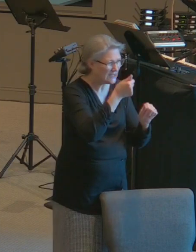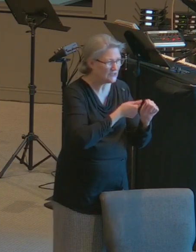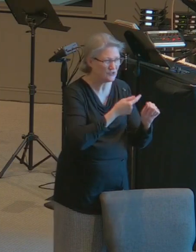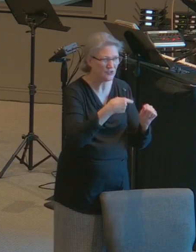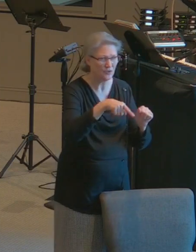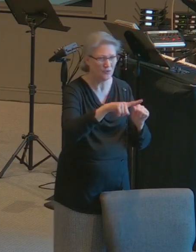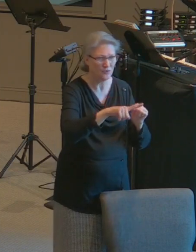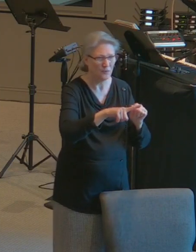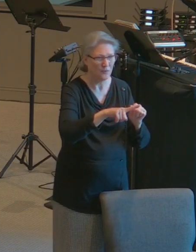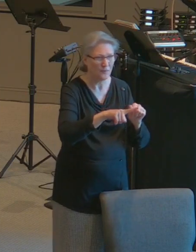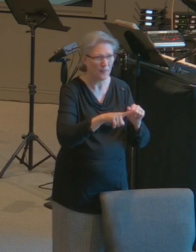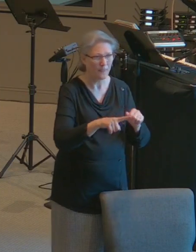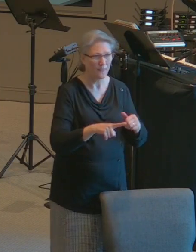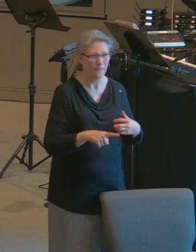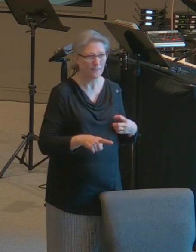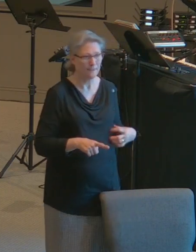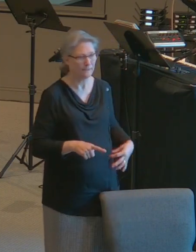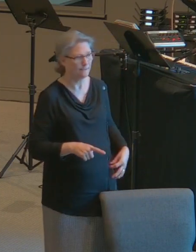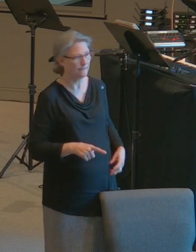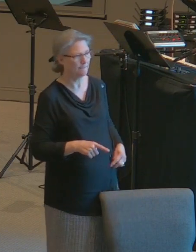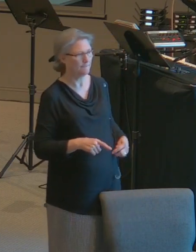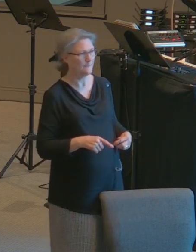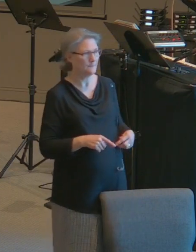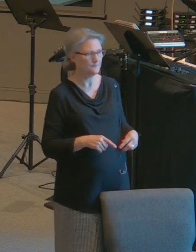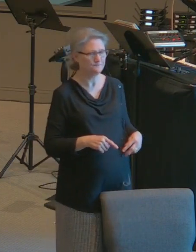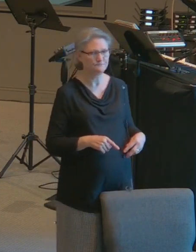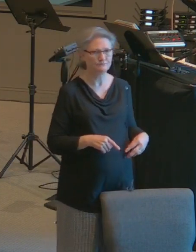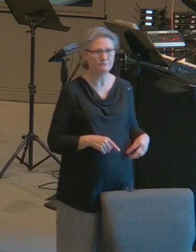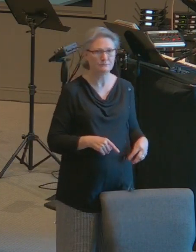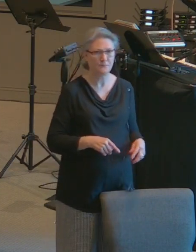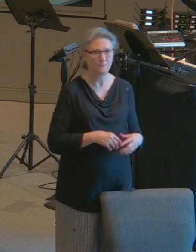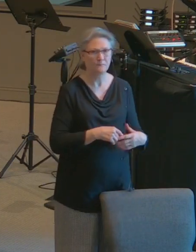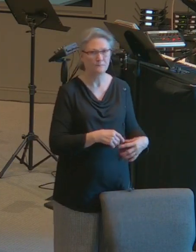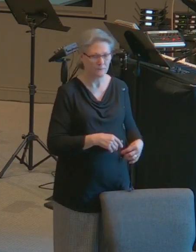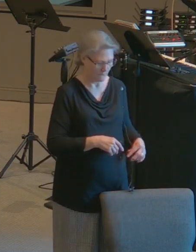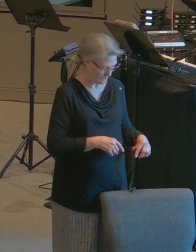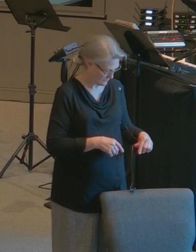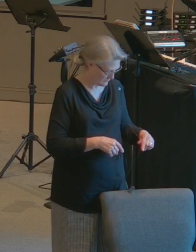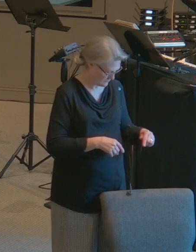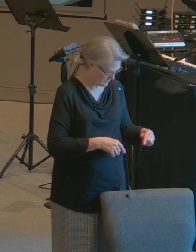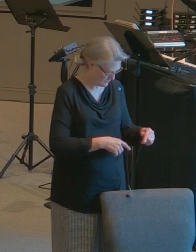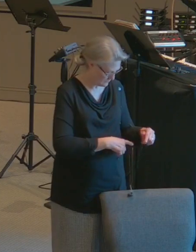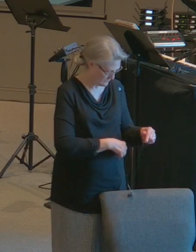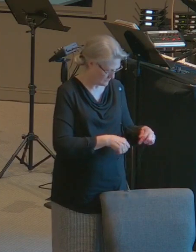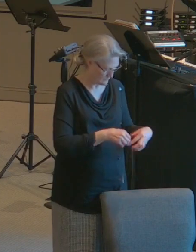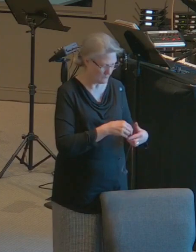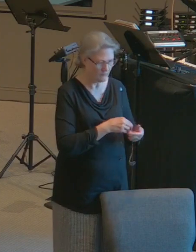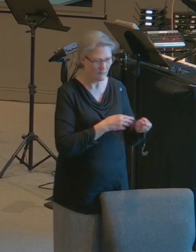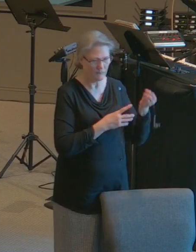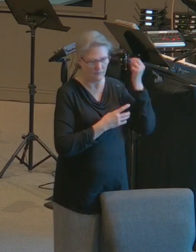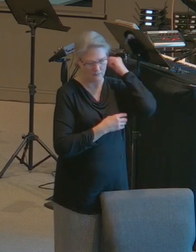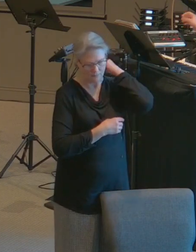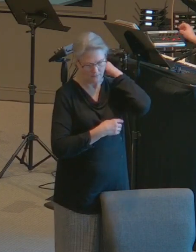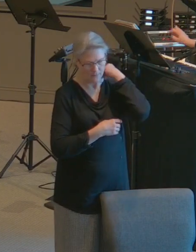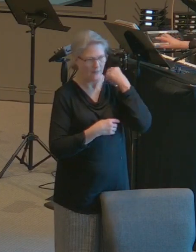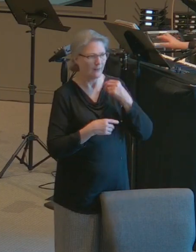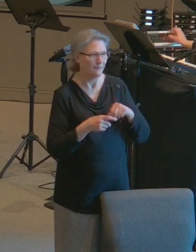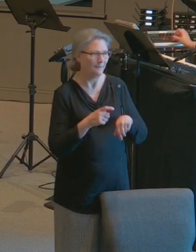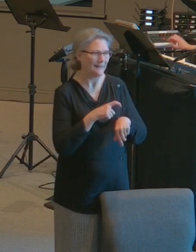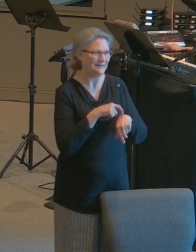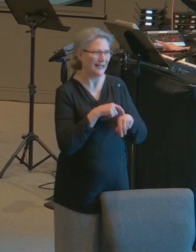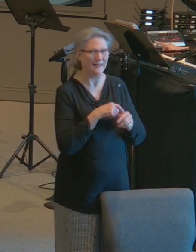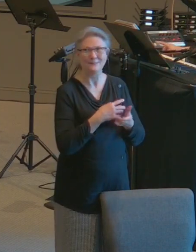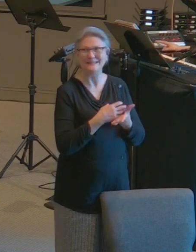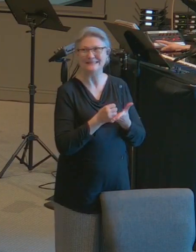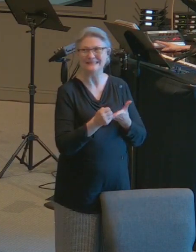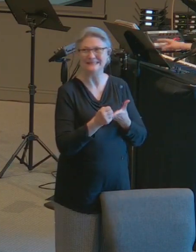to conclude with this morning and I have not even touched really a lot of my message today but my time has got